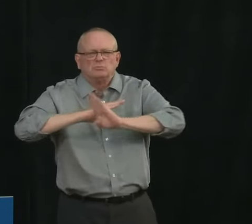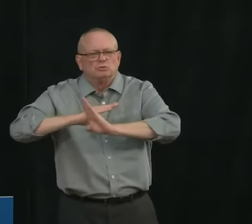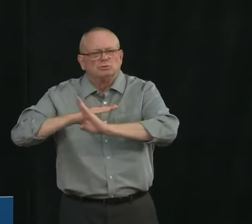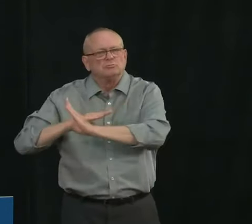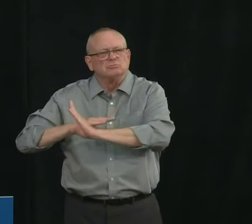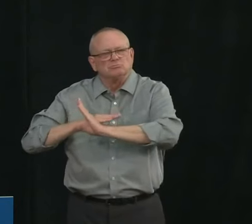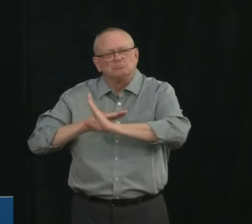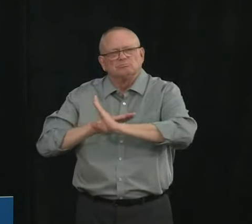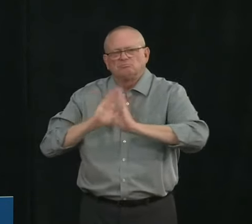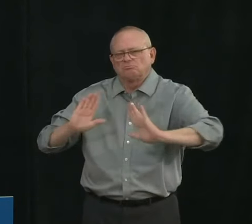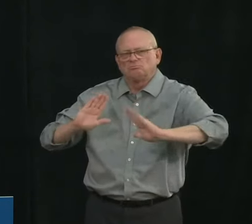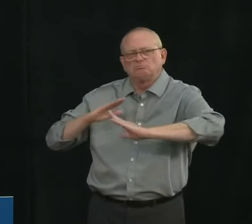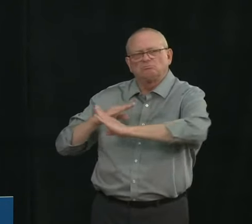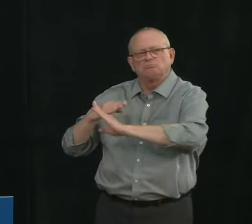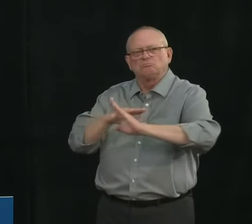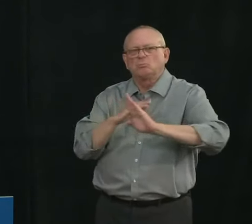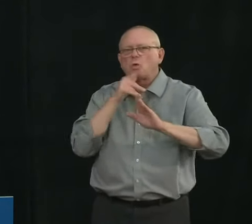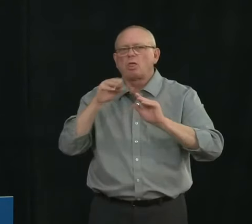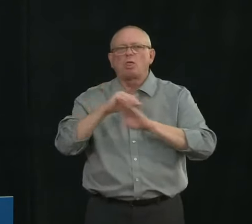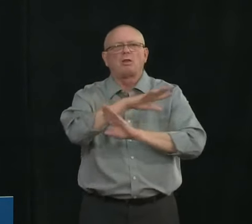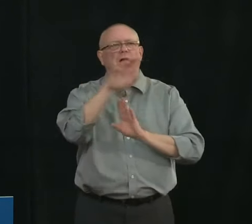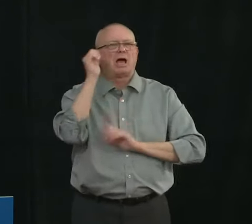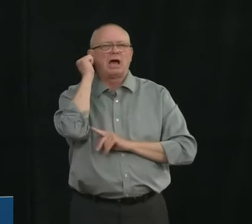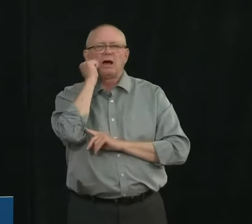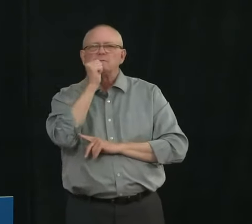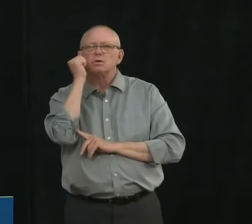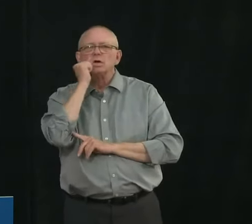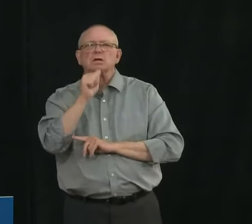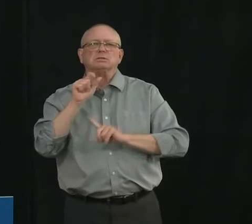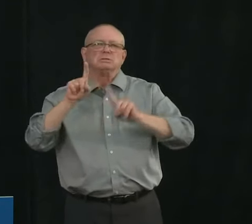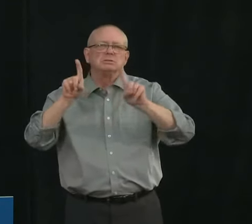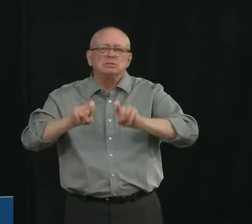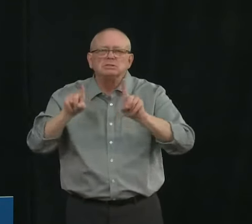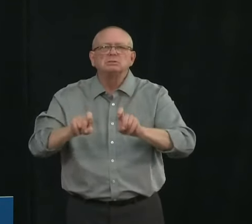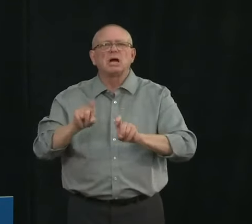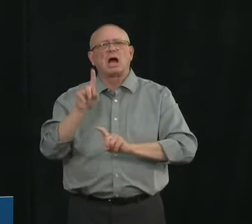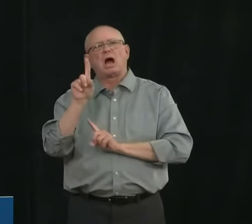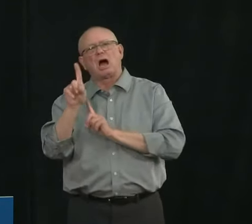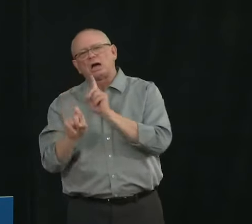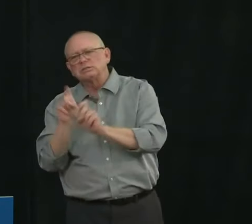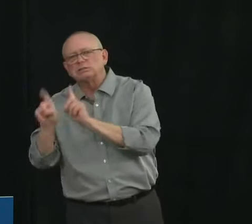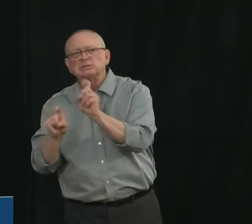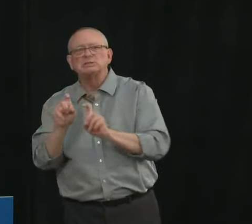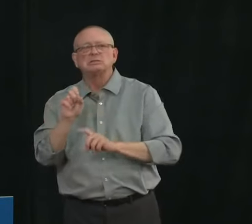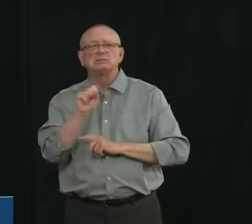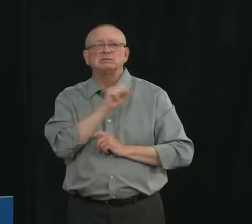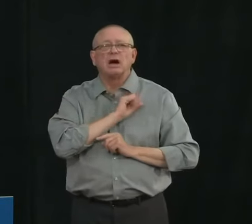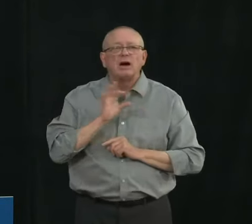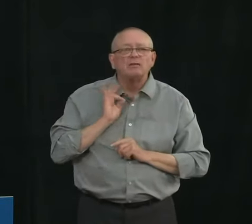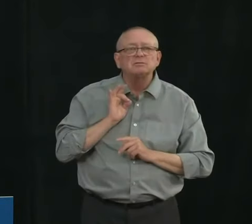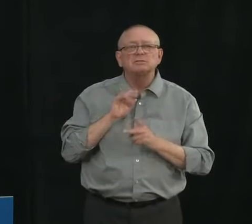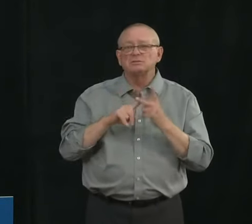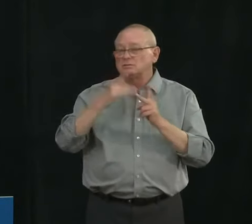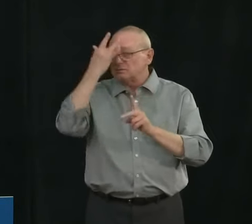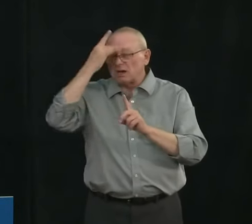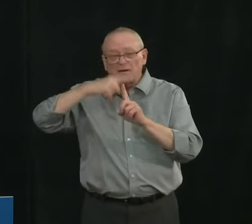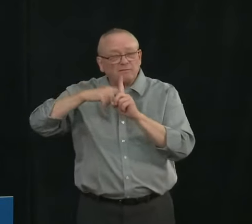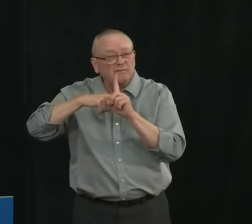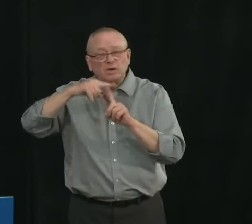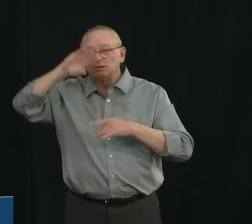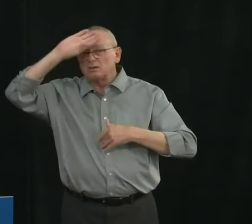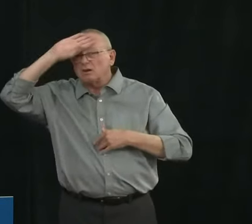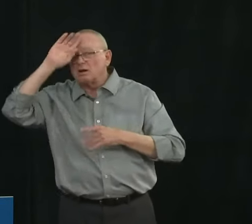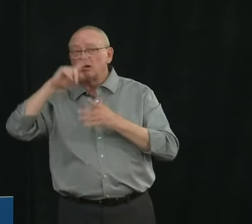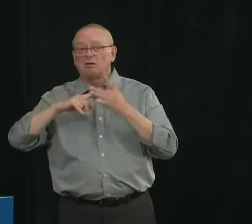including daily screening of staff restrictions on the ability of visitors particularly visitors within facility we have